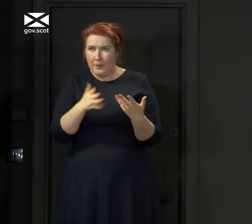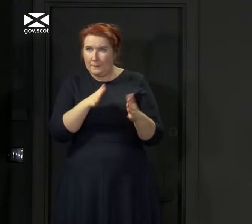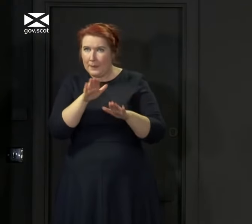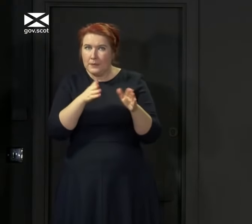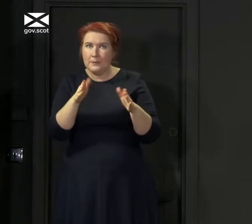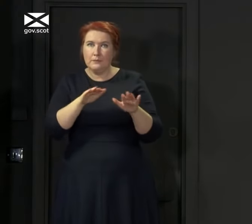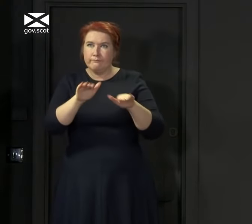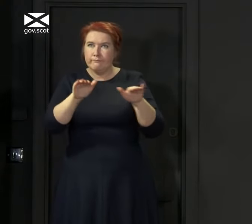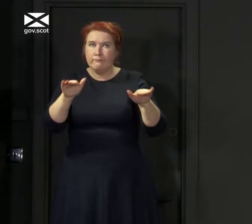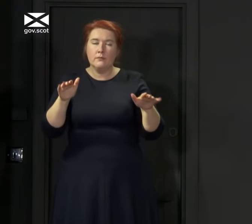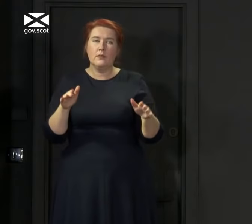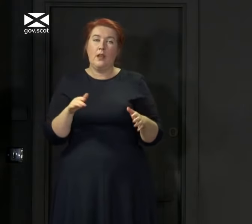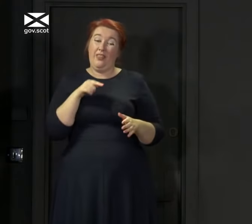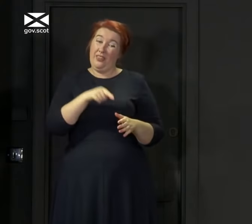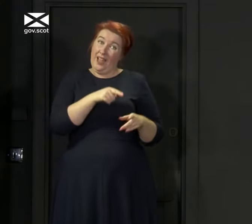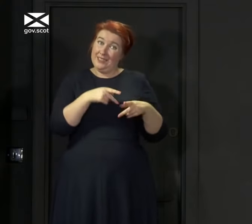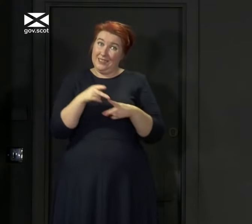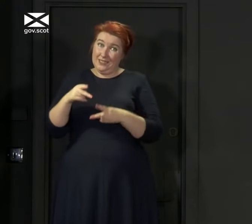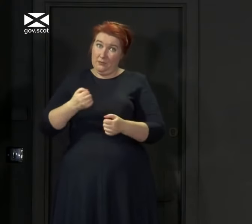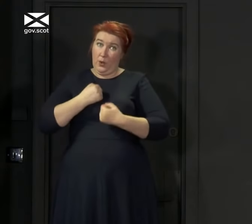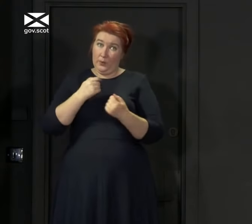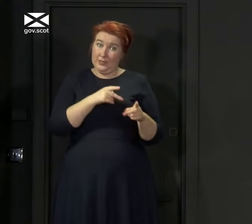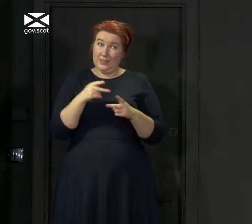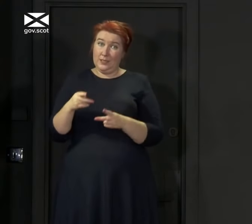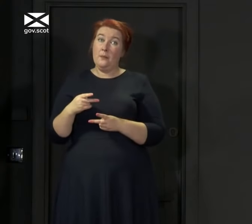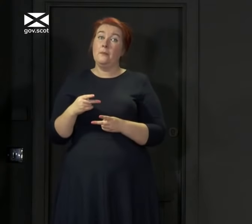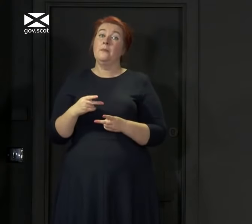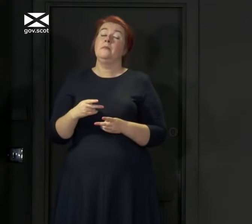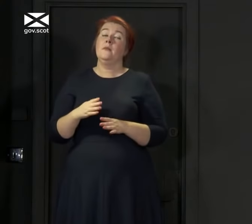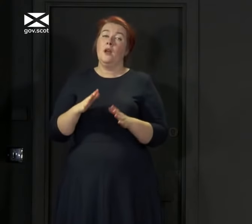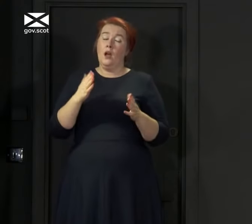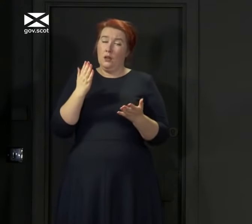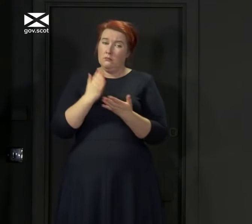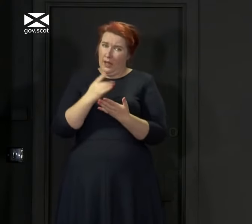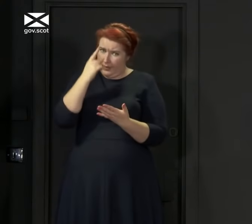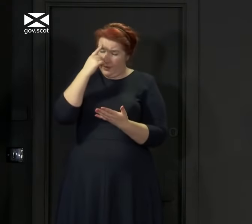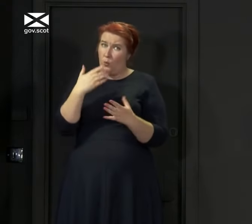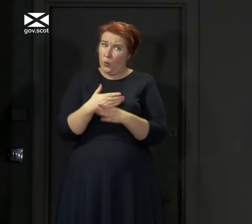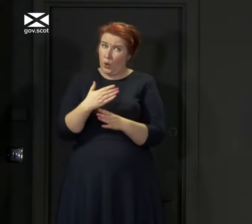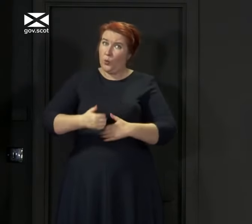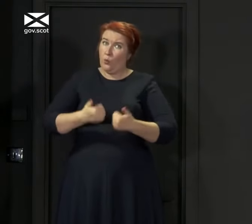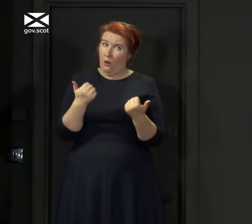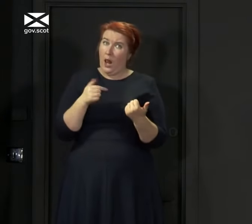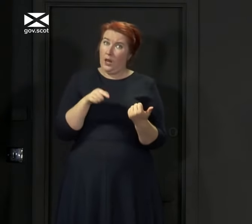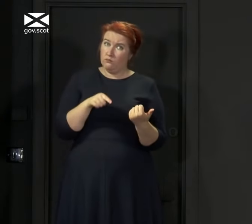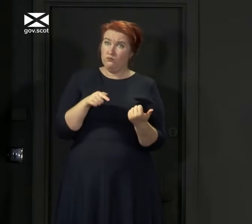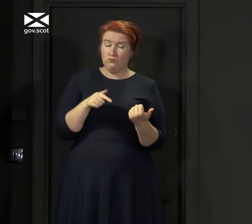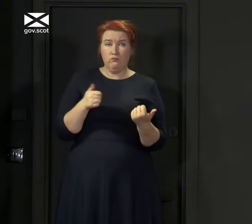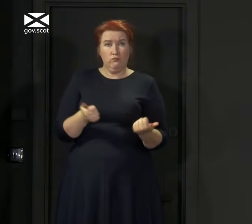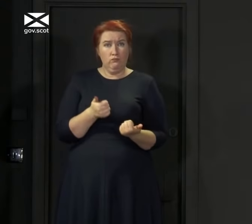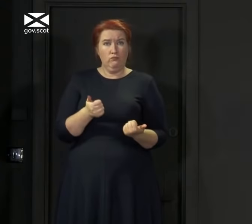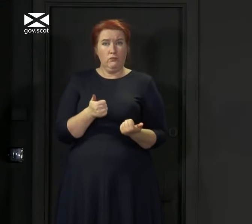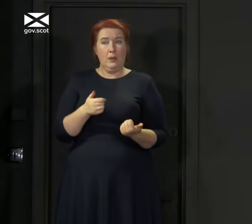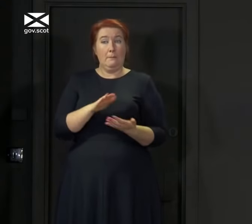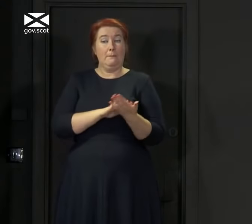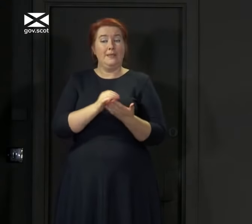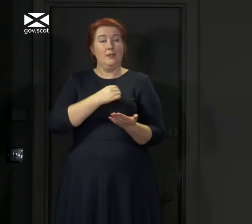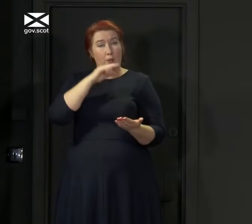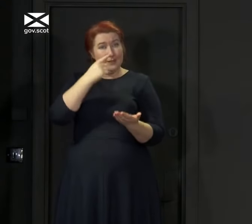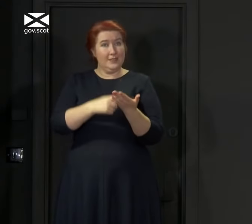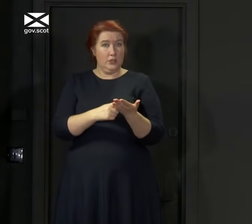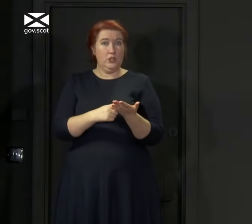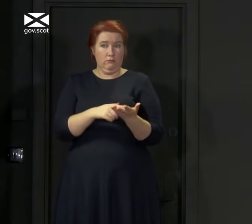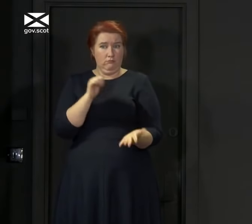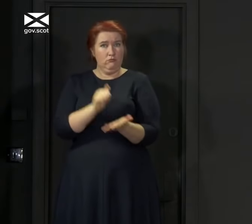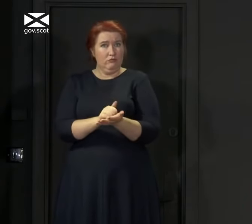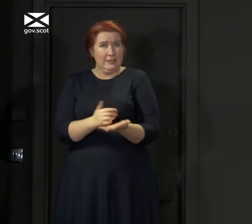as far as we can tell right now, although I'm not complacent about this, is working well. And I think that decision thus far has been